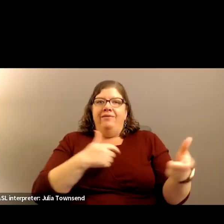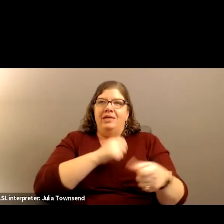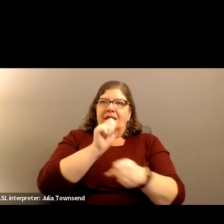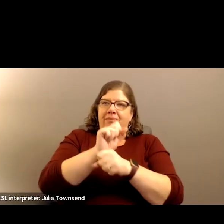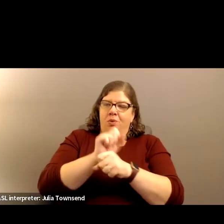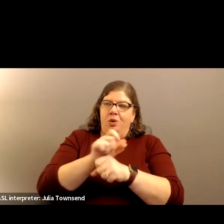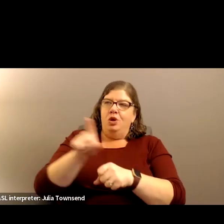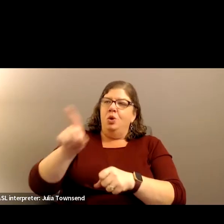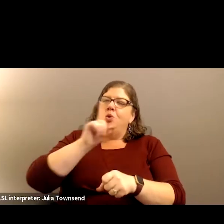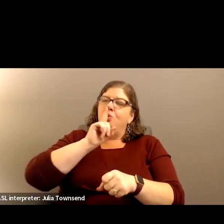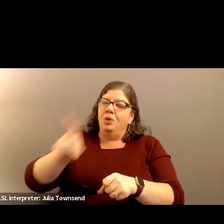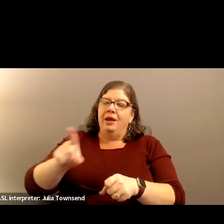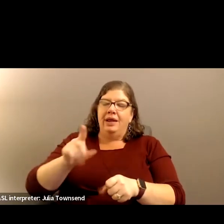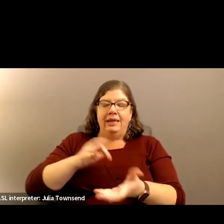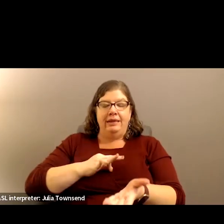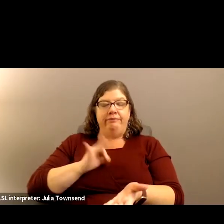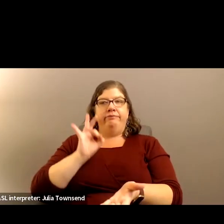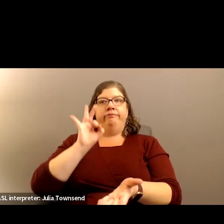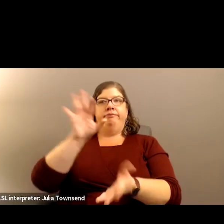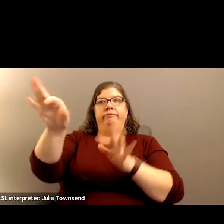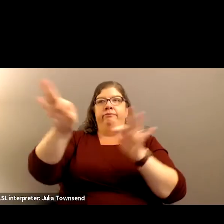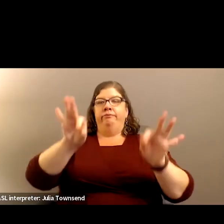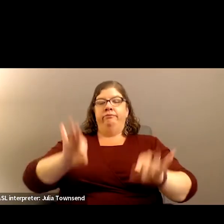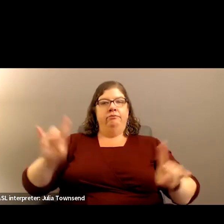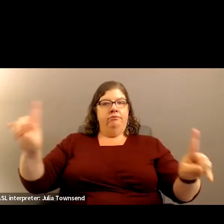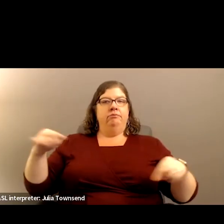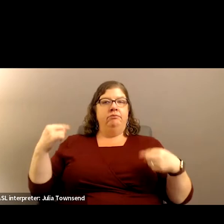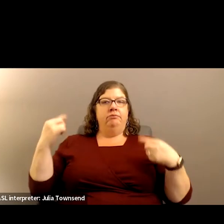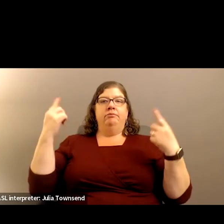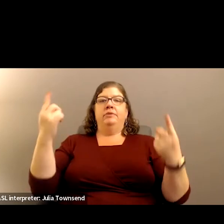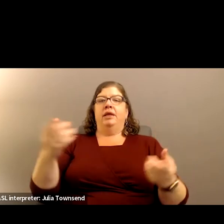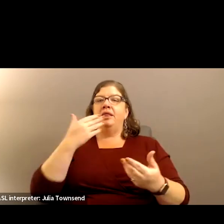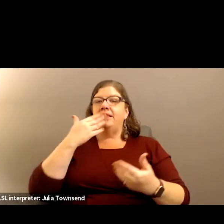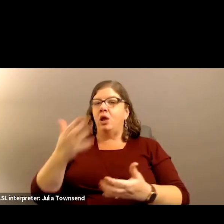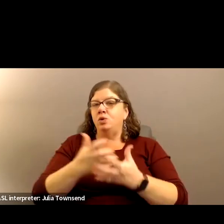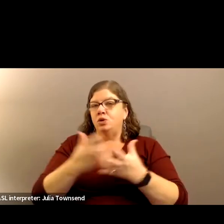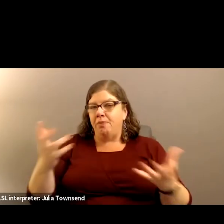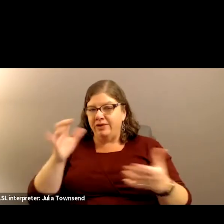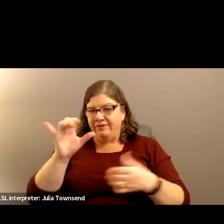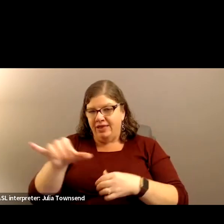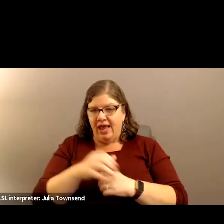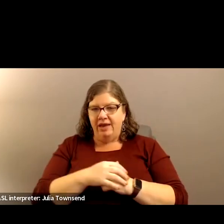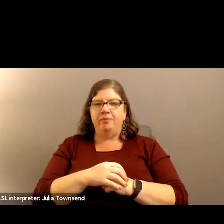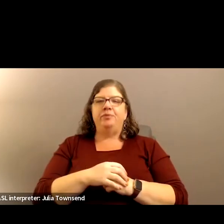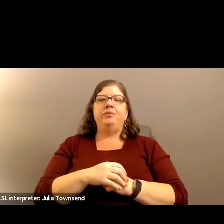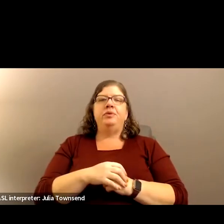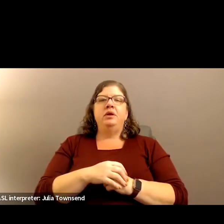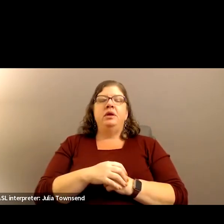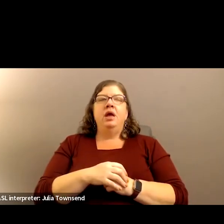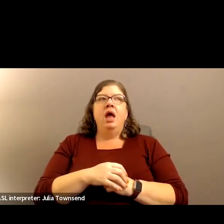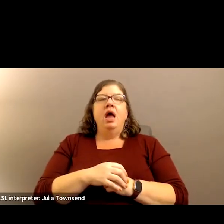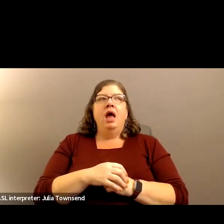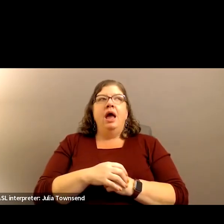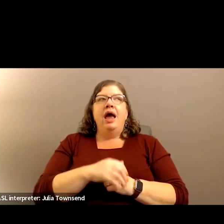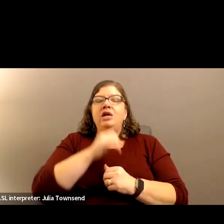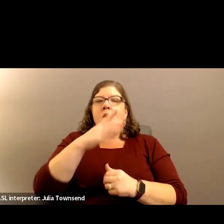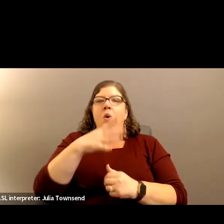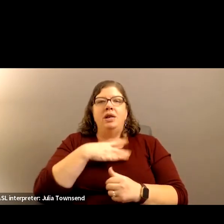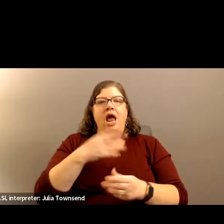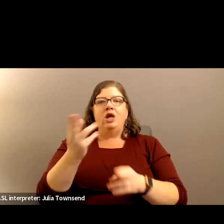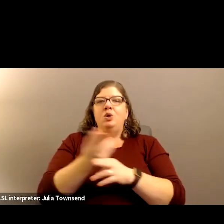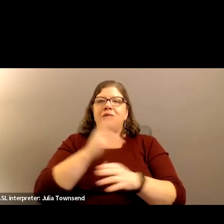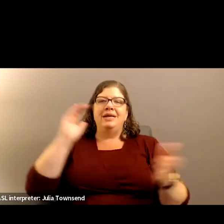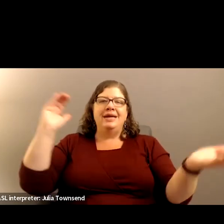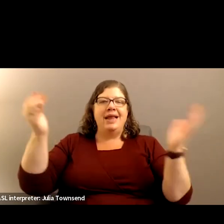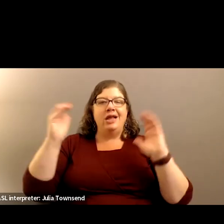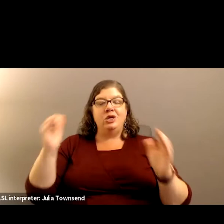But you really, you know, put it out there from the very beginning. So thank you so much for that. And I don't necessarily like using the analogy